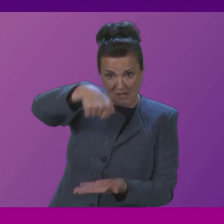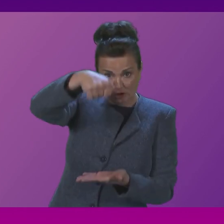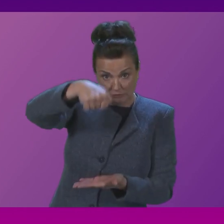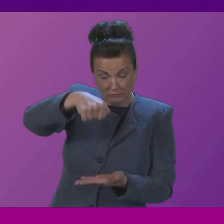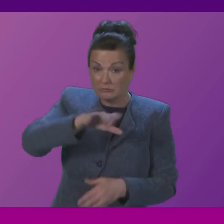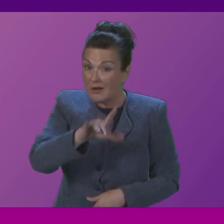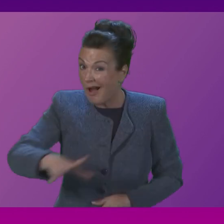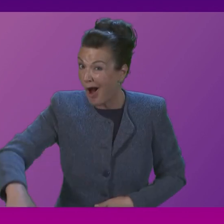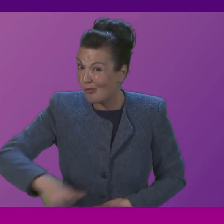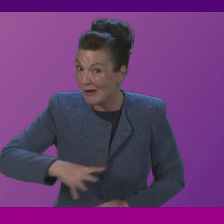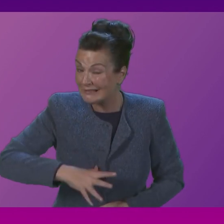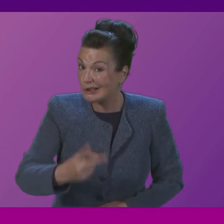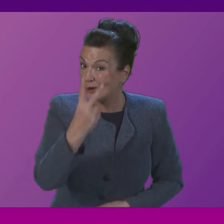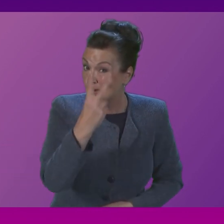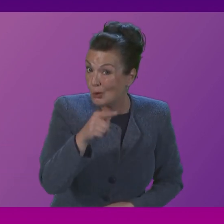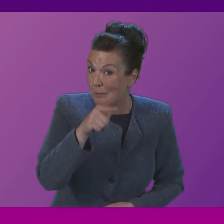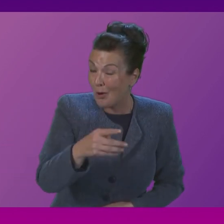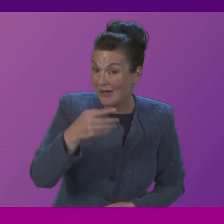2.9 percent lower in